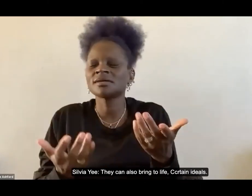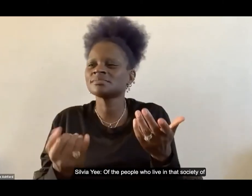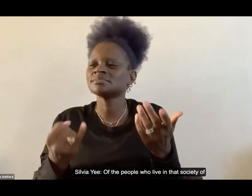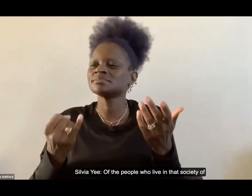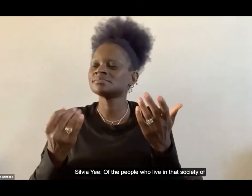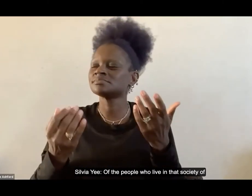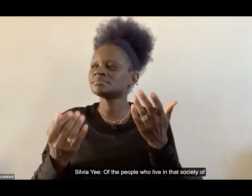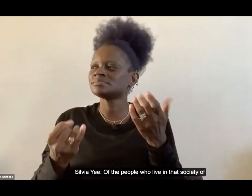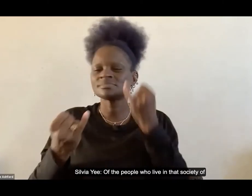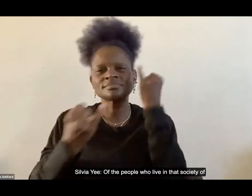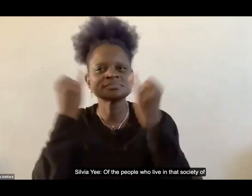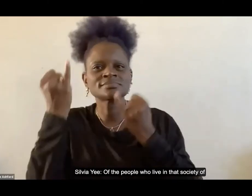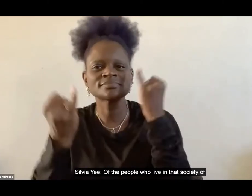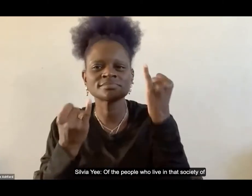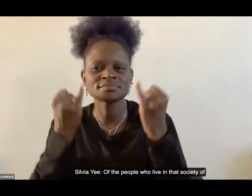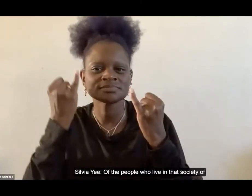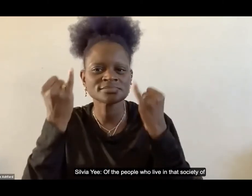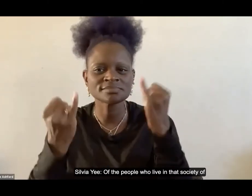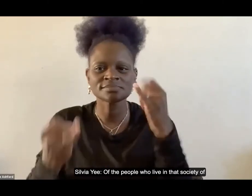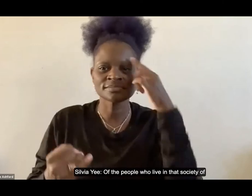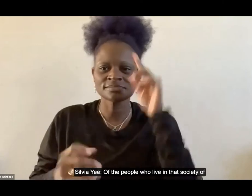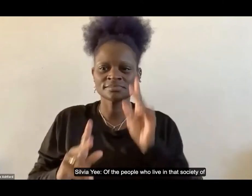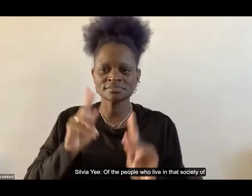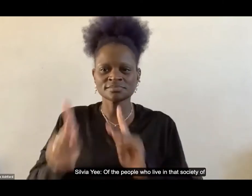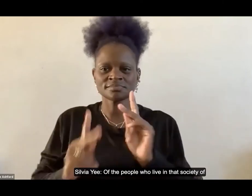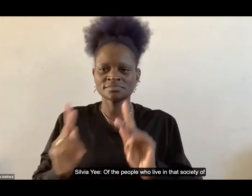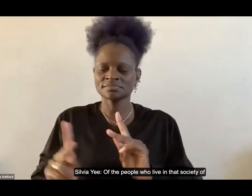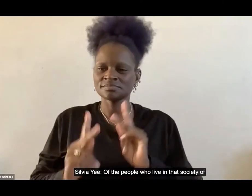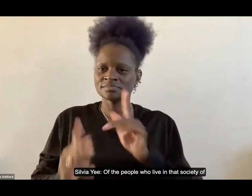of the people who live in that society